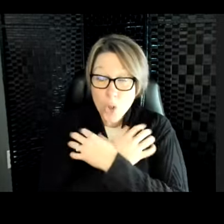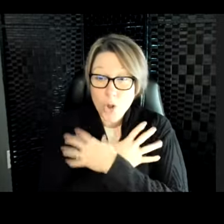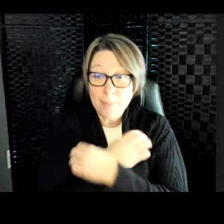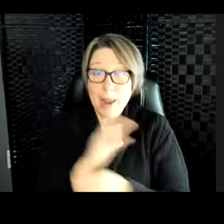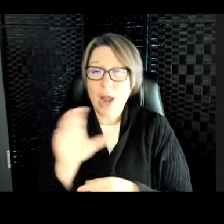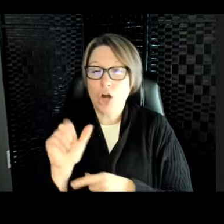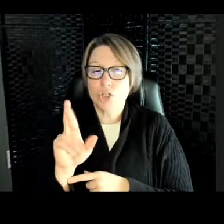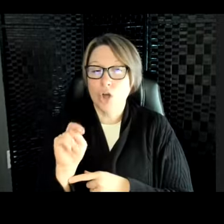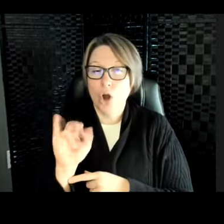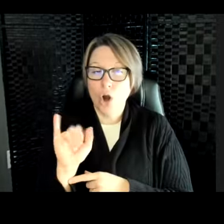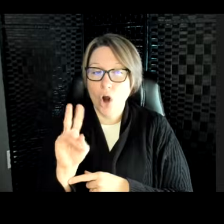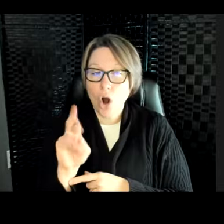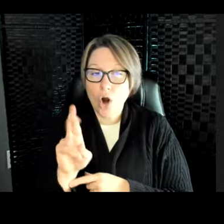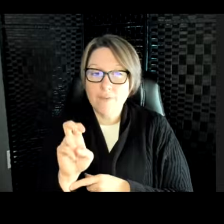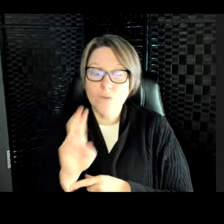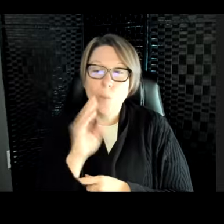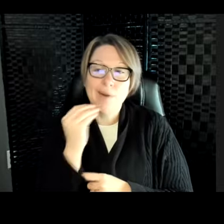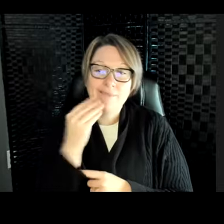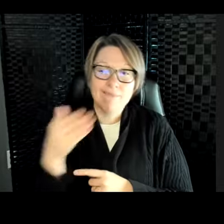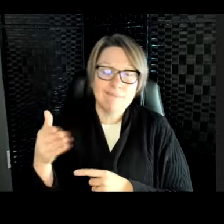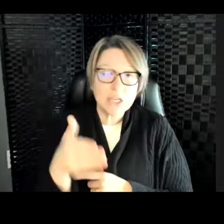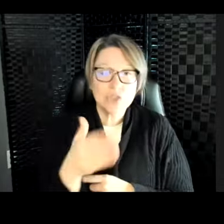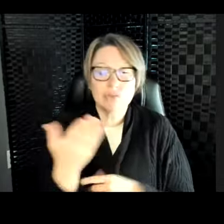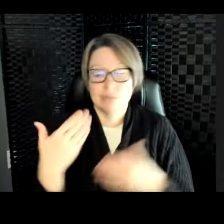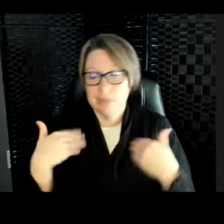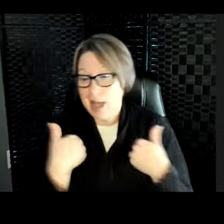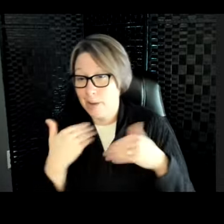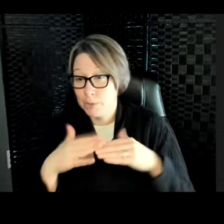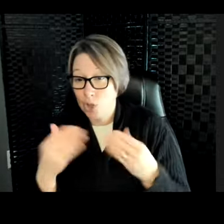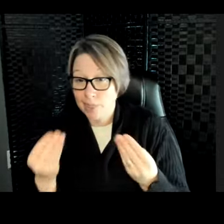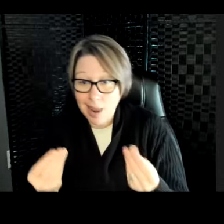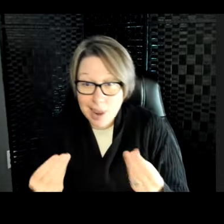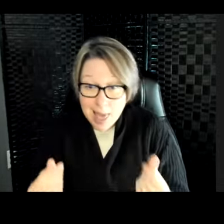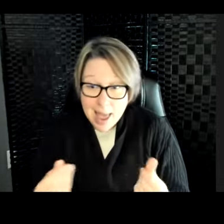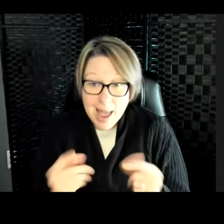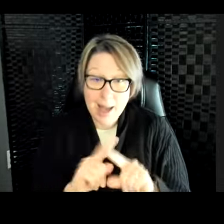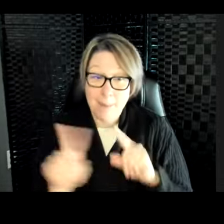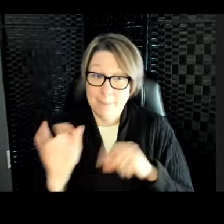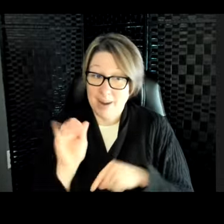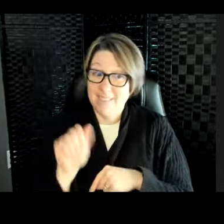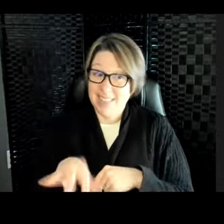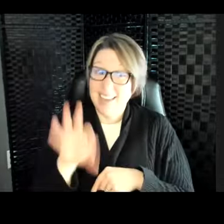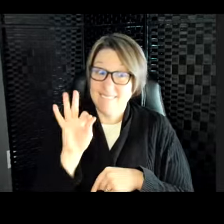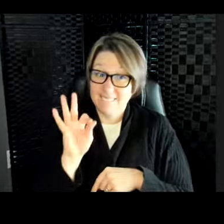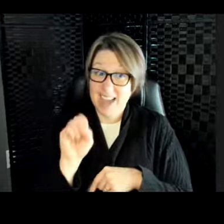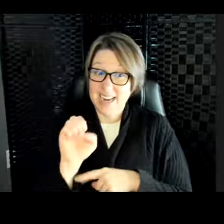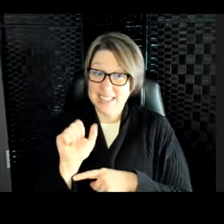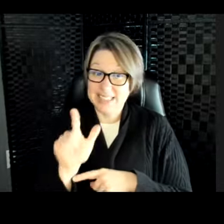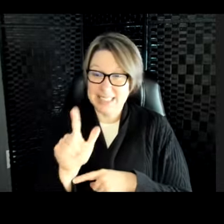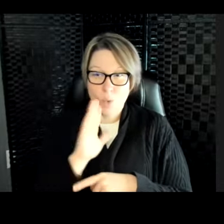fish and animals on the land. But if they can find a seal, that's what they're going to eat. Now,